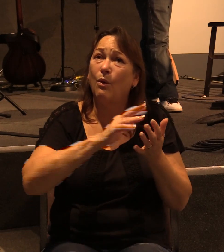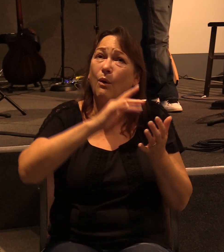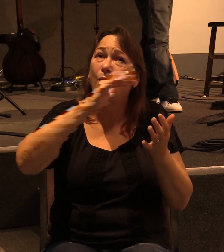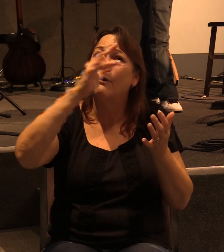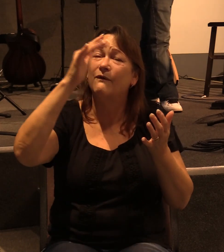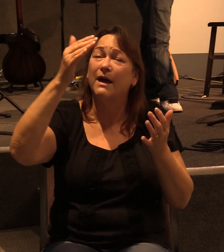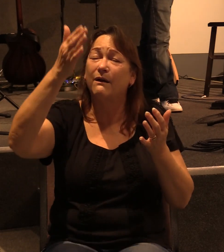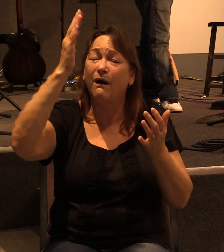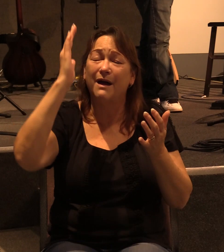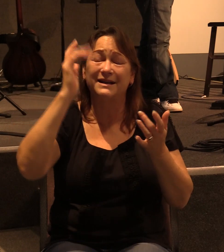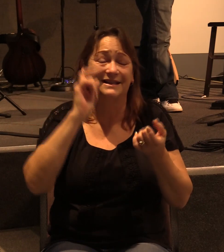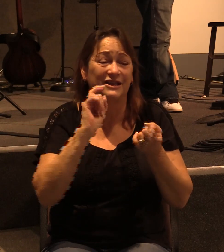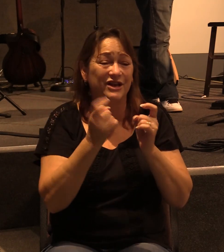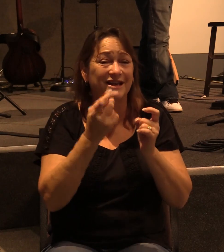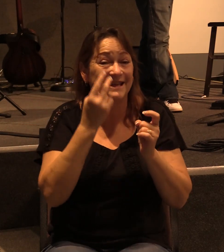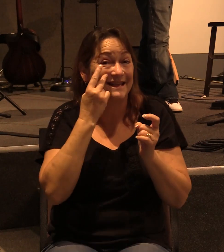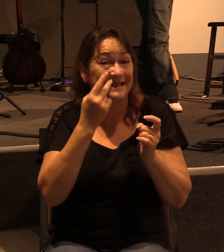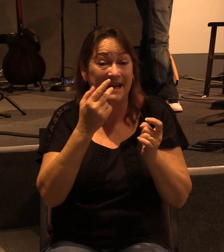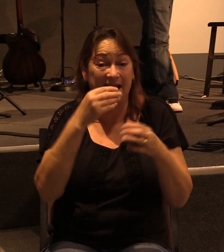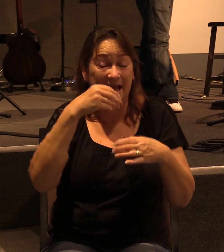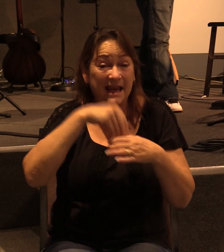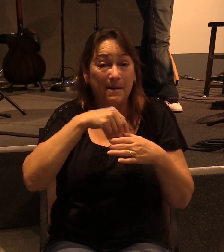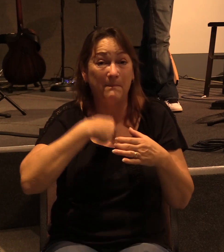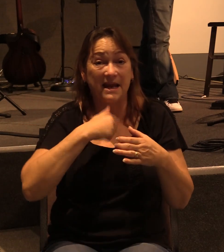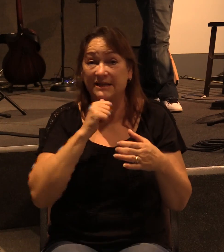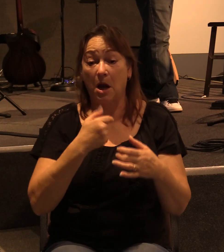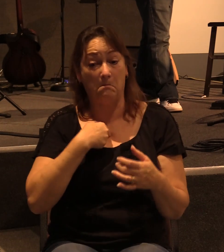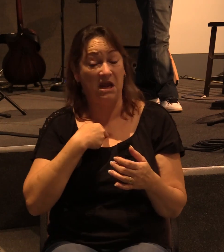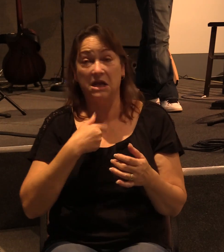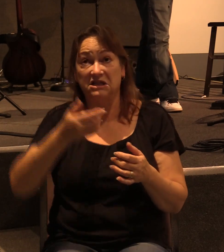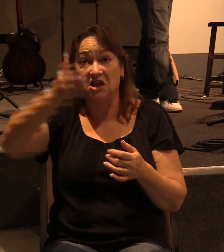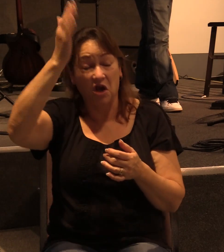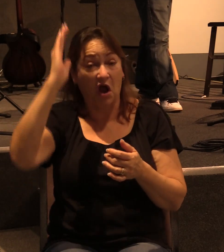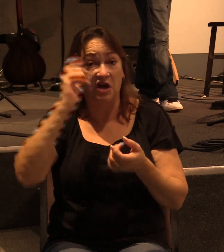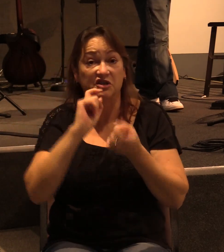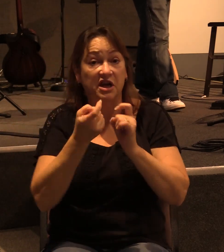they've seen in me ain't me. It was God.